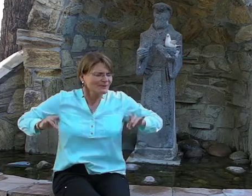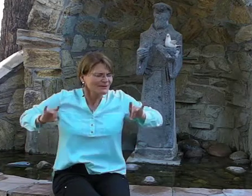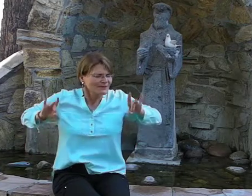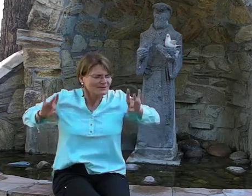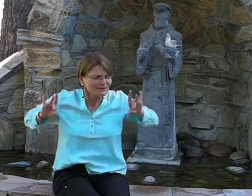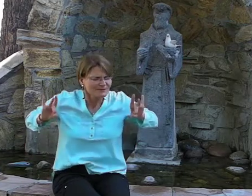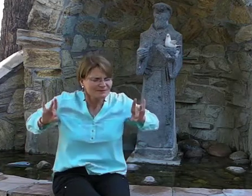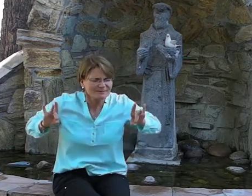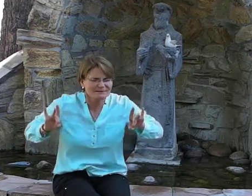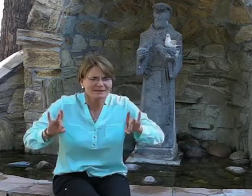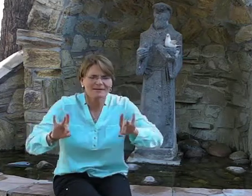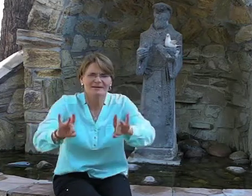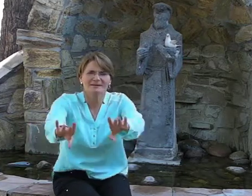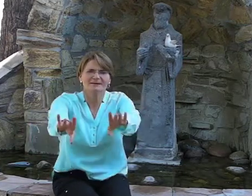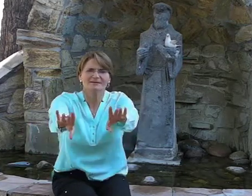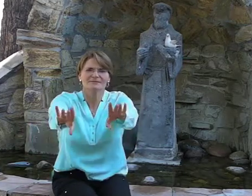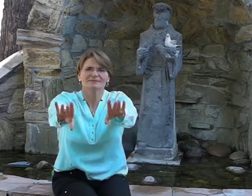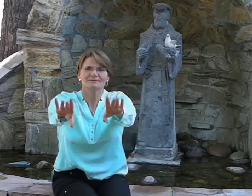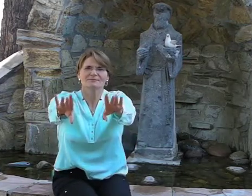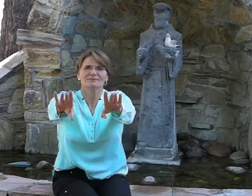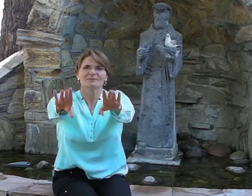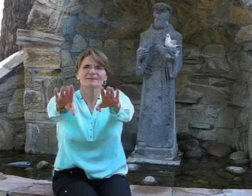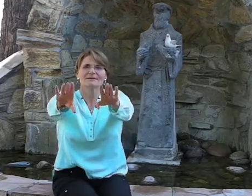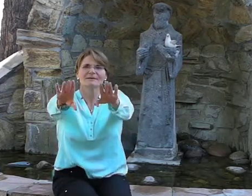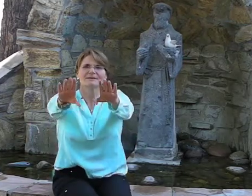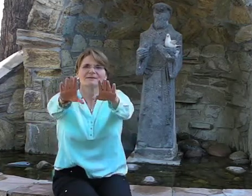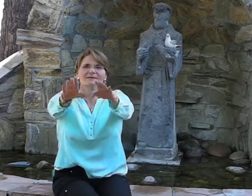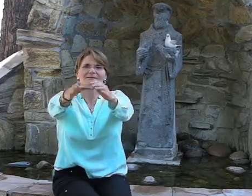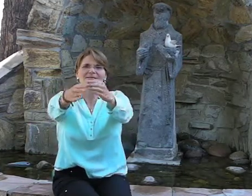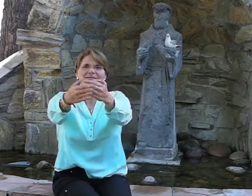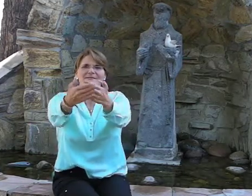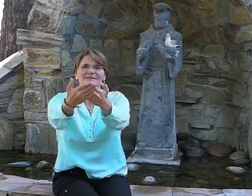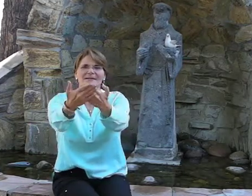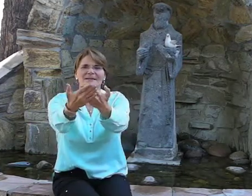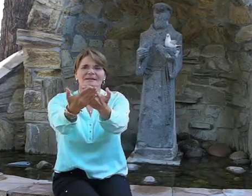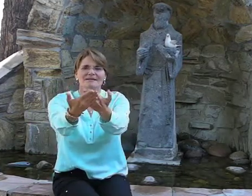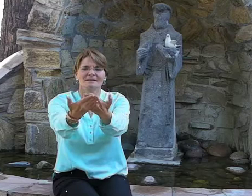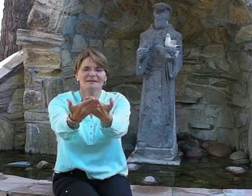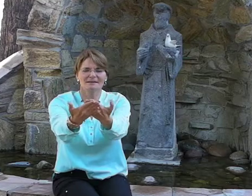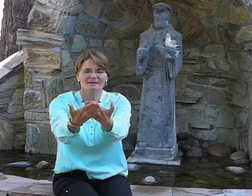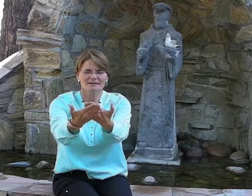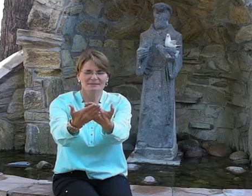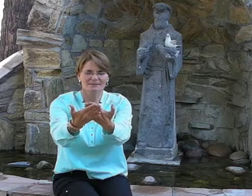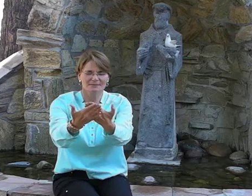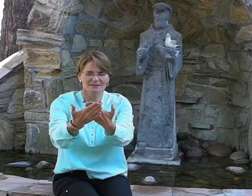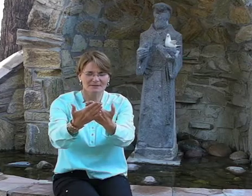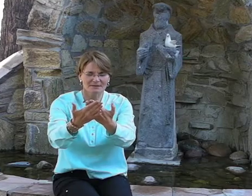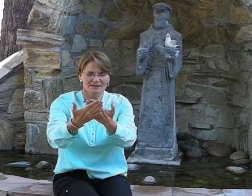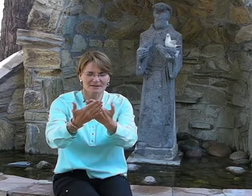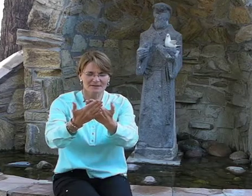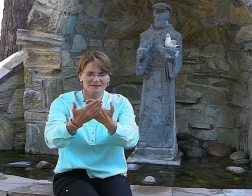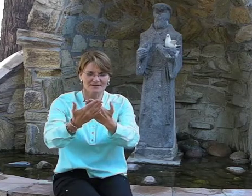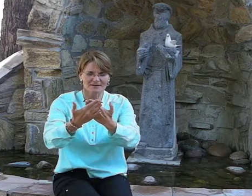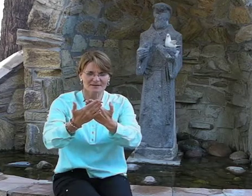there is hatred, let me love